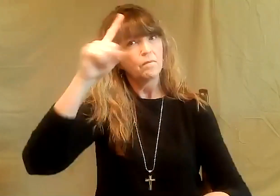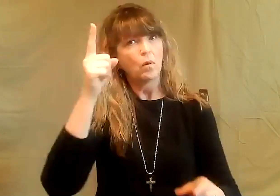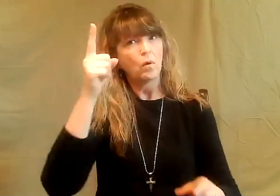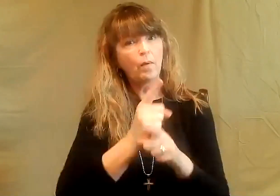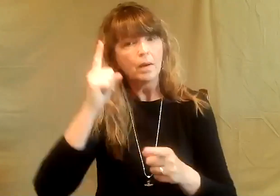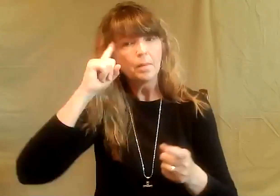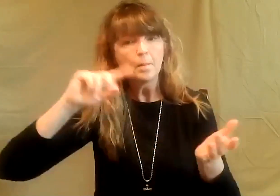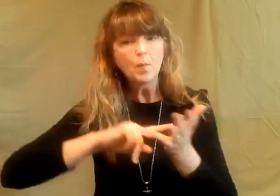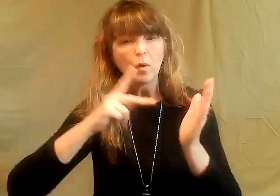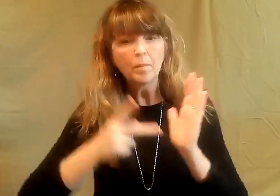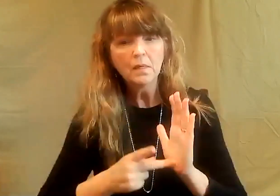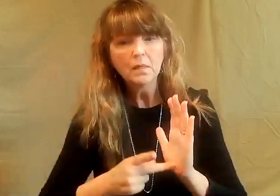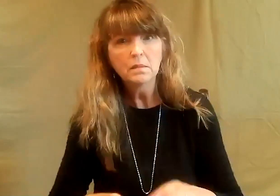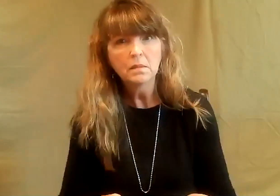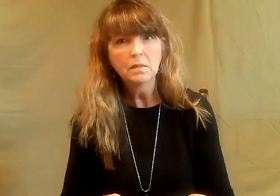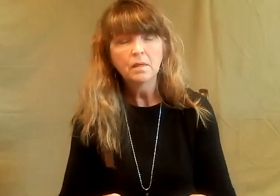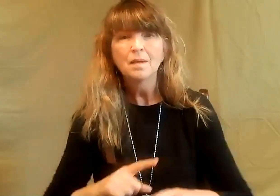Sometimes the walls are there for a purpose.